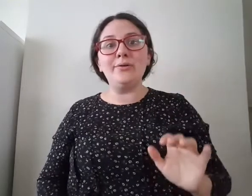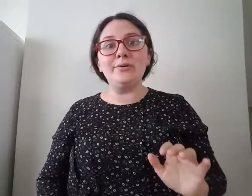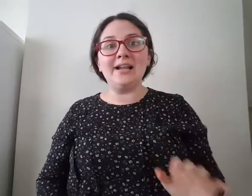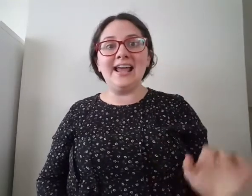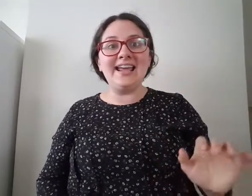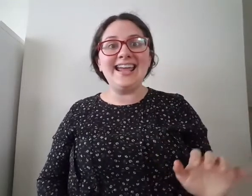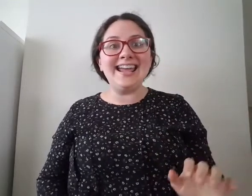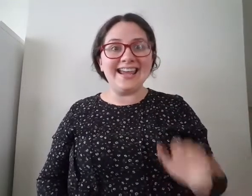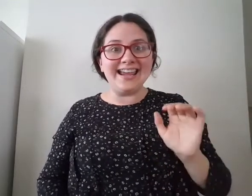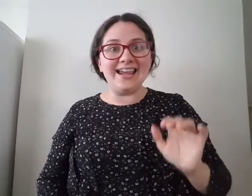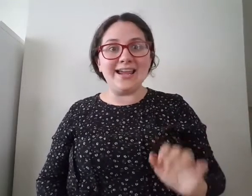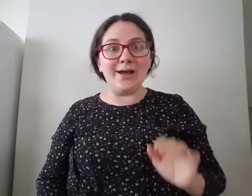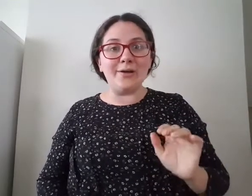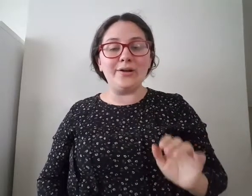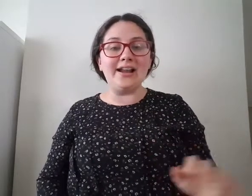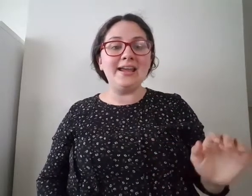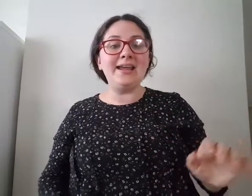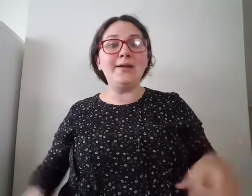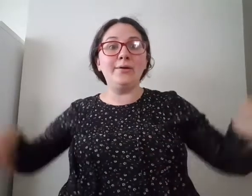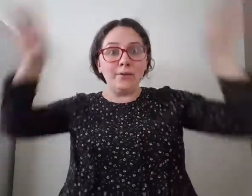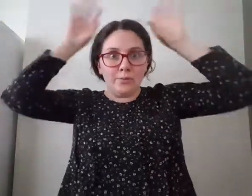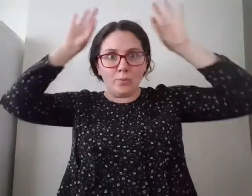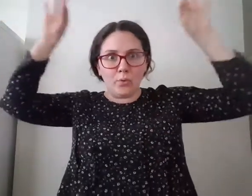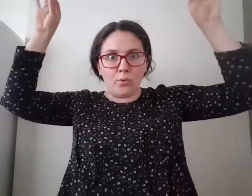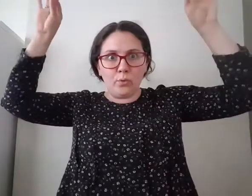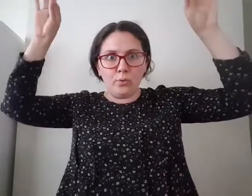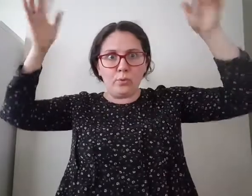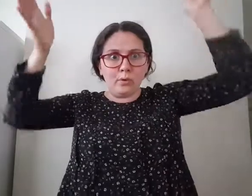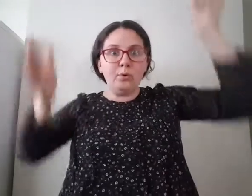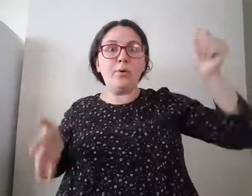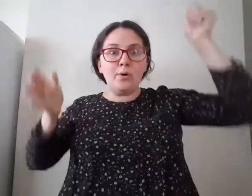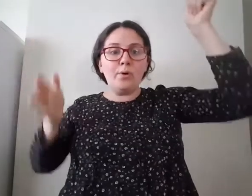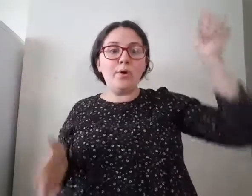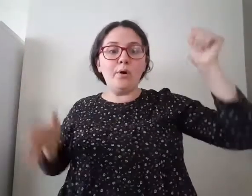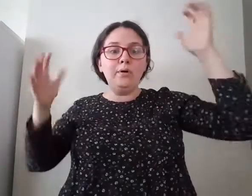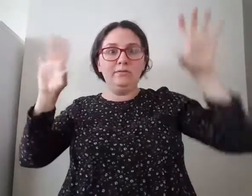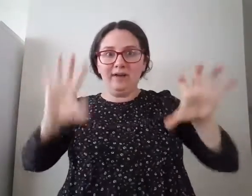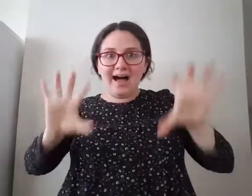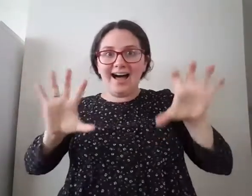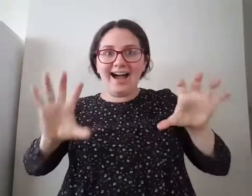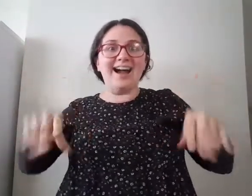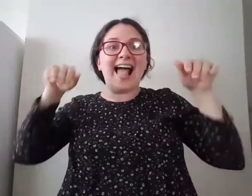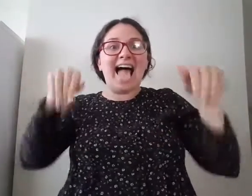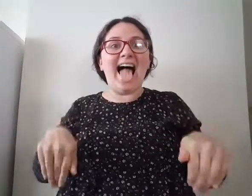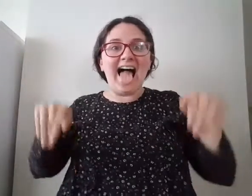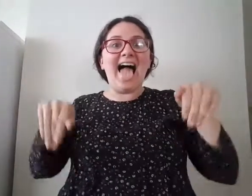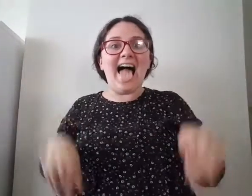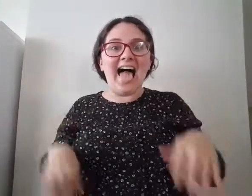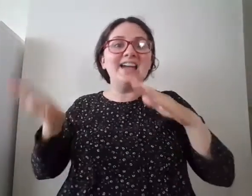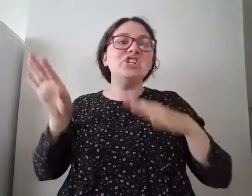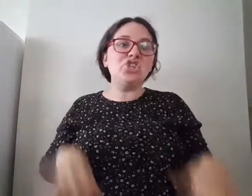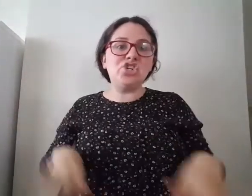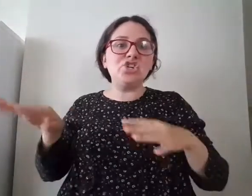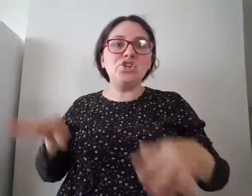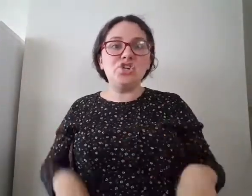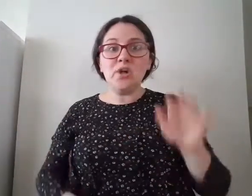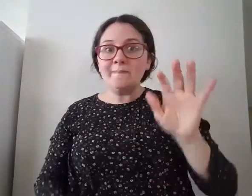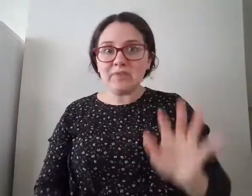Yodeling. Yodeling, yodeling, ooh, ooh, ooh, roar. Ha, ha, shh, shh,